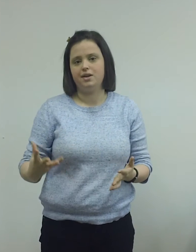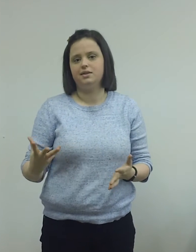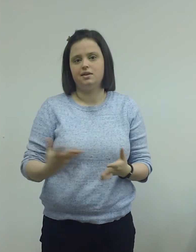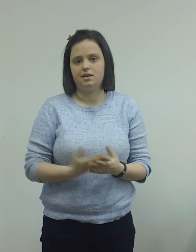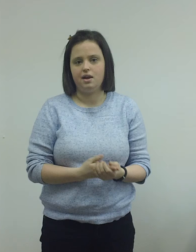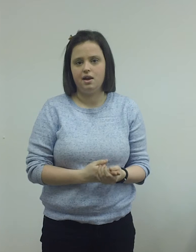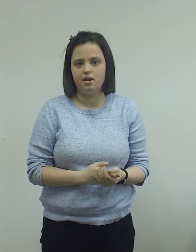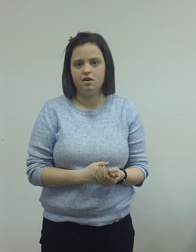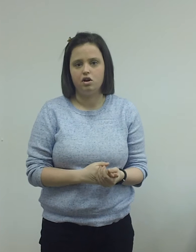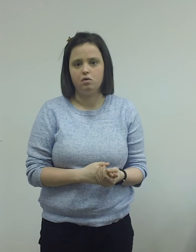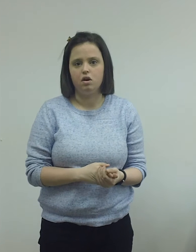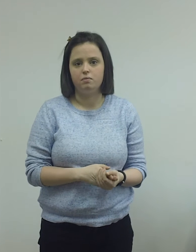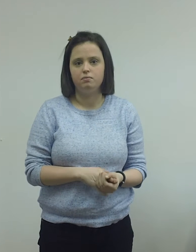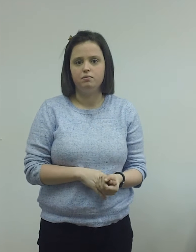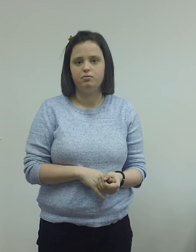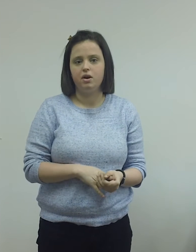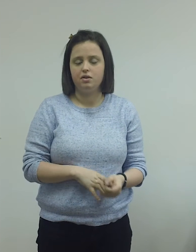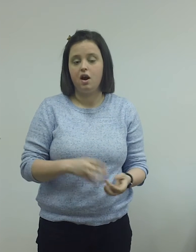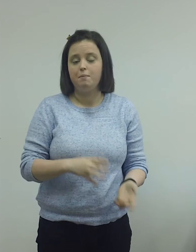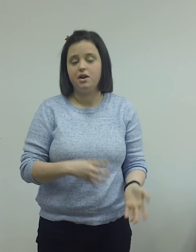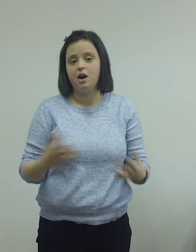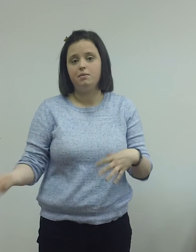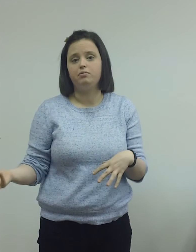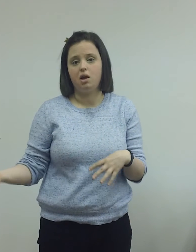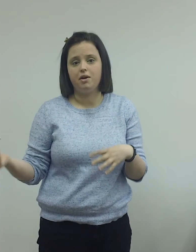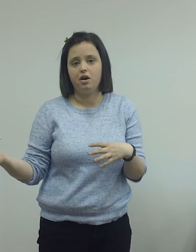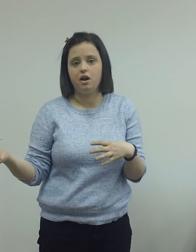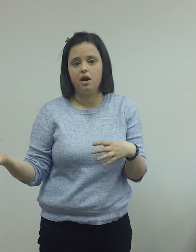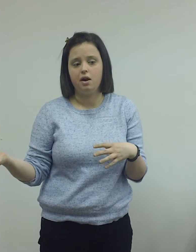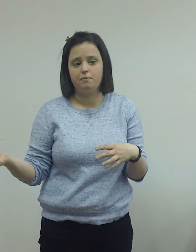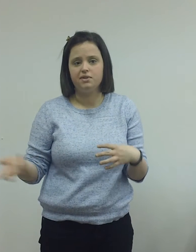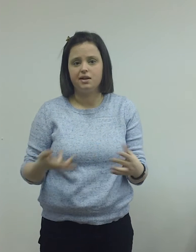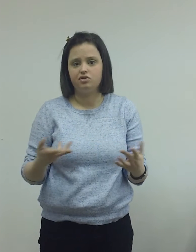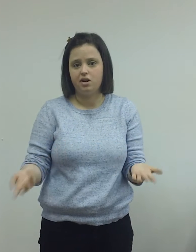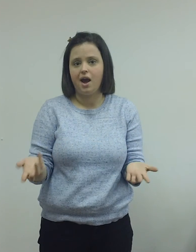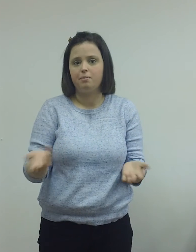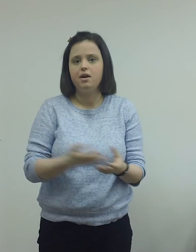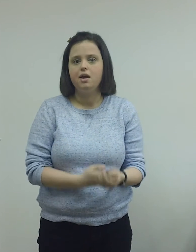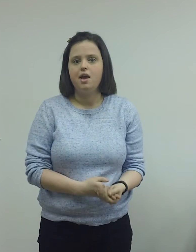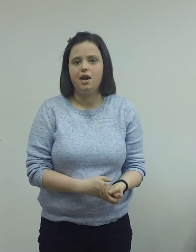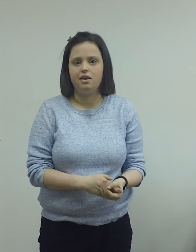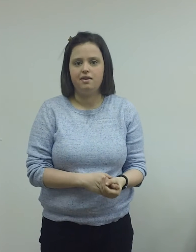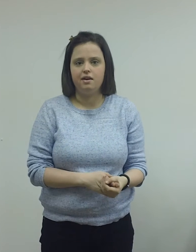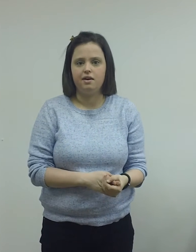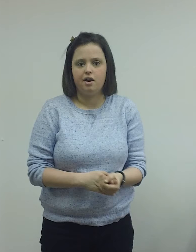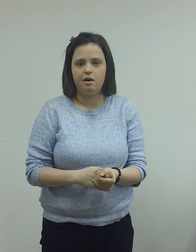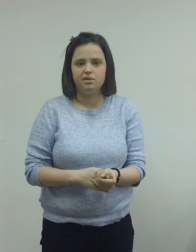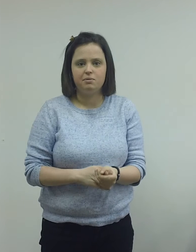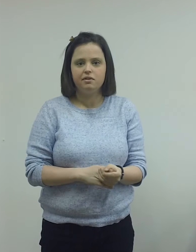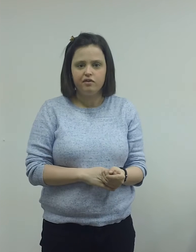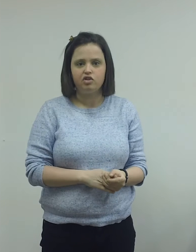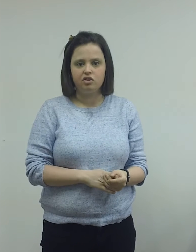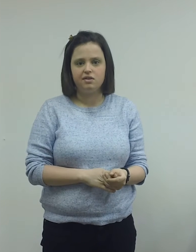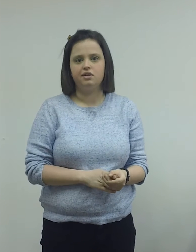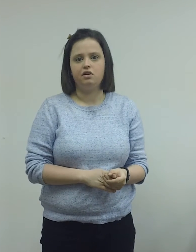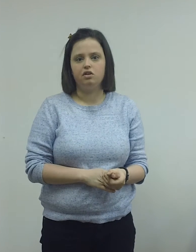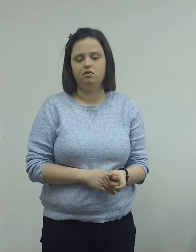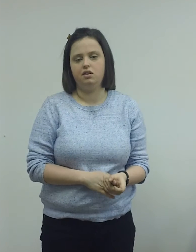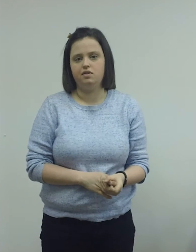base that they become the primary second screen app. And I think some of the features that are included